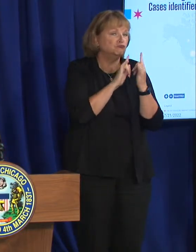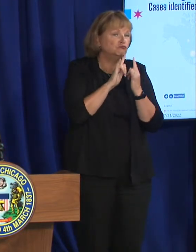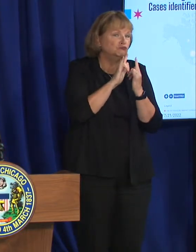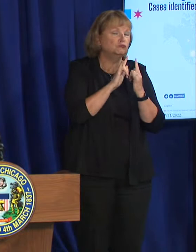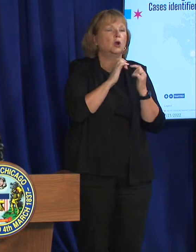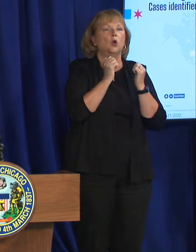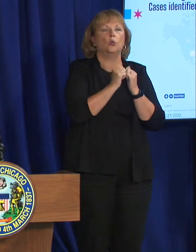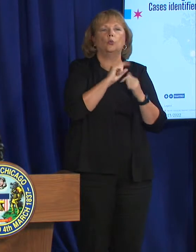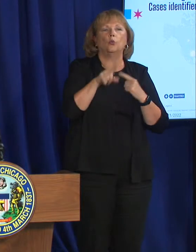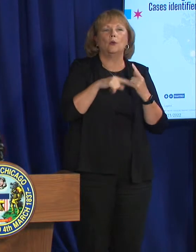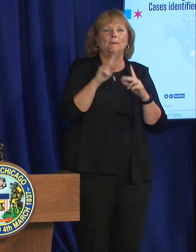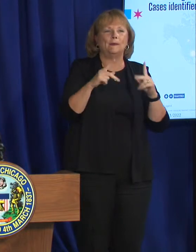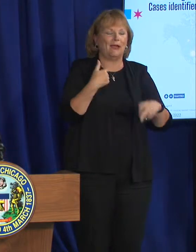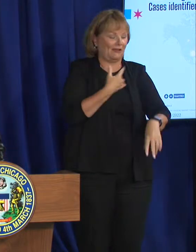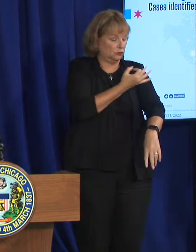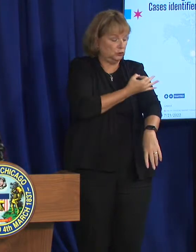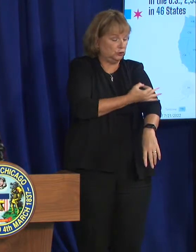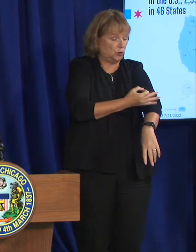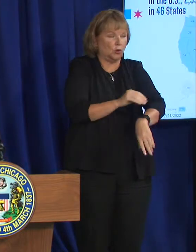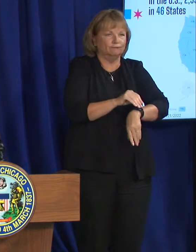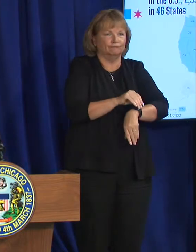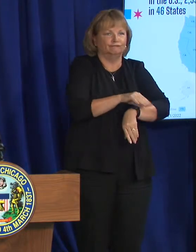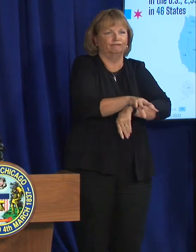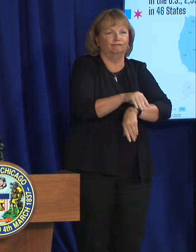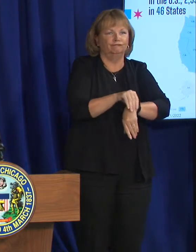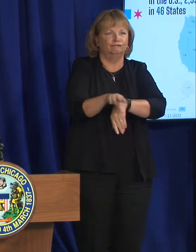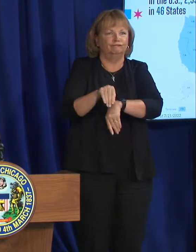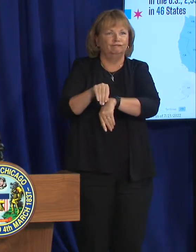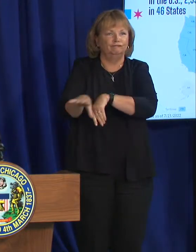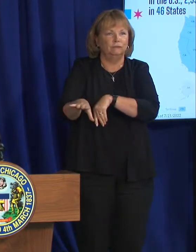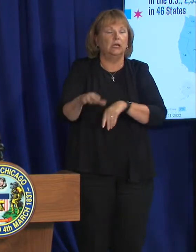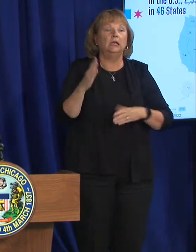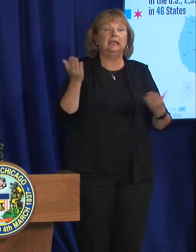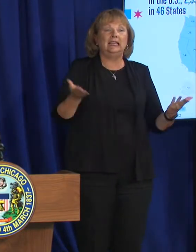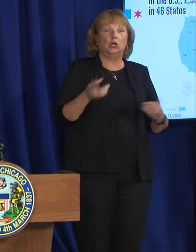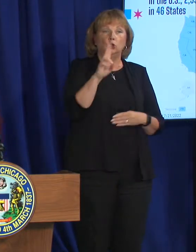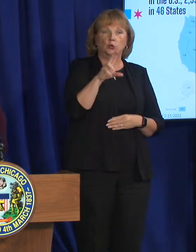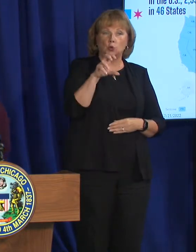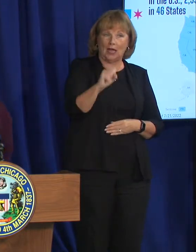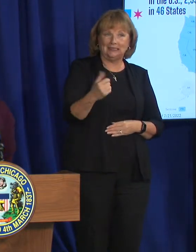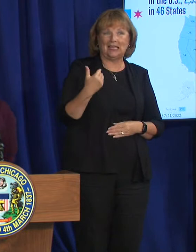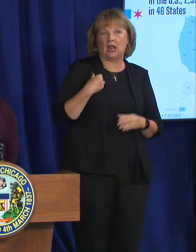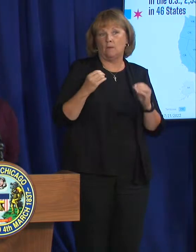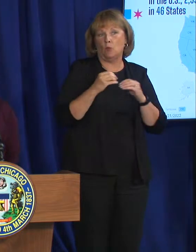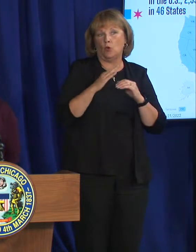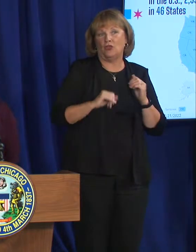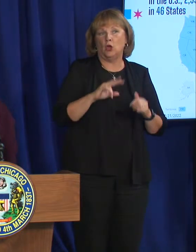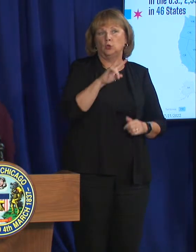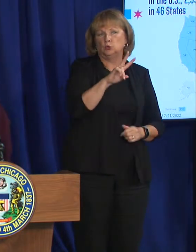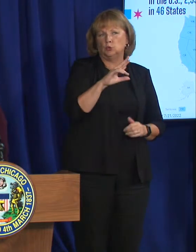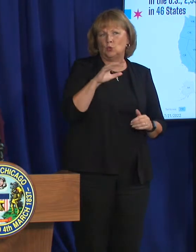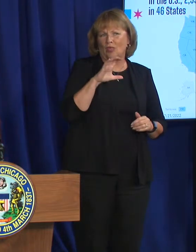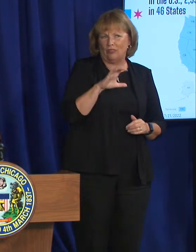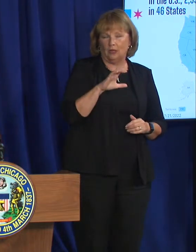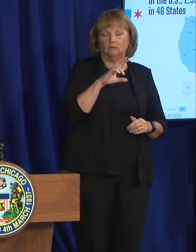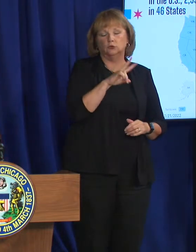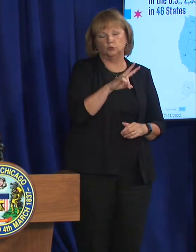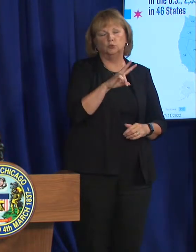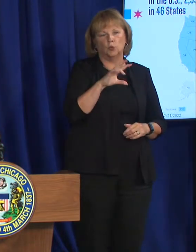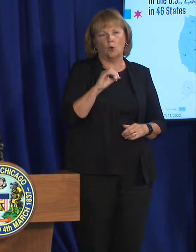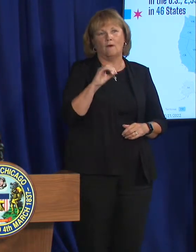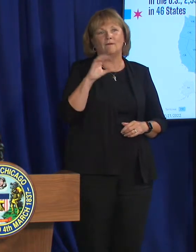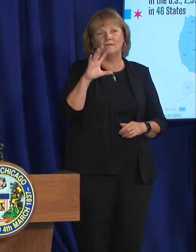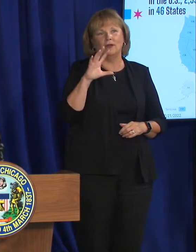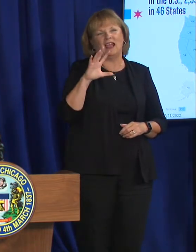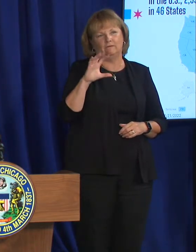when people develop sores. In the U.S. we are at more than 2,500 confirmed